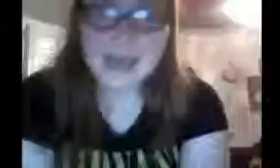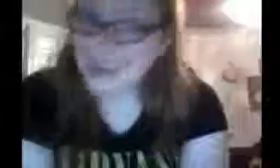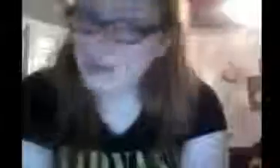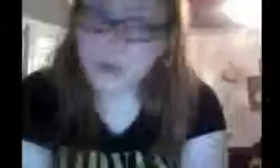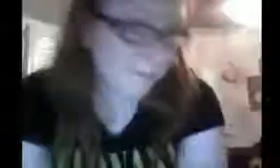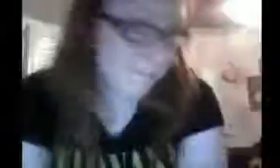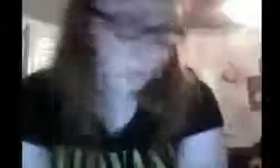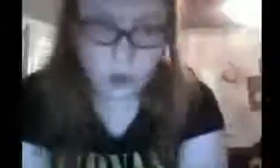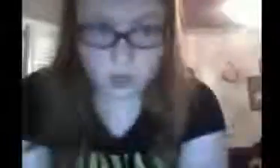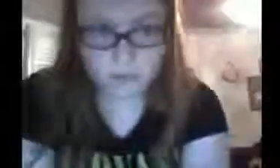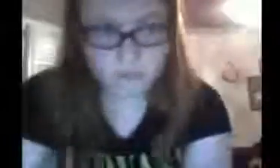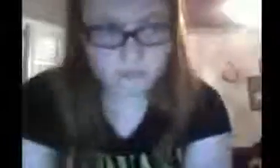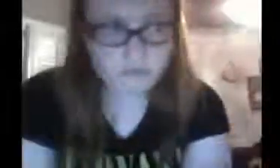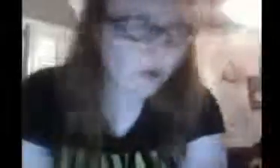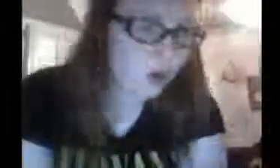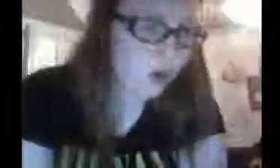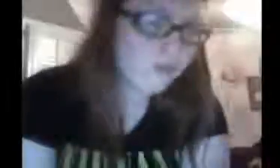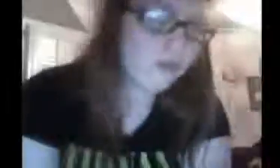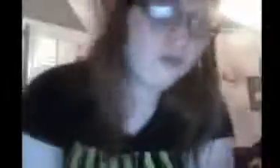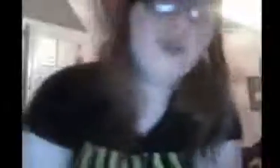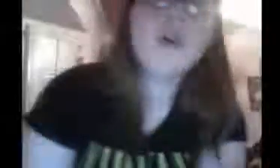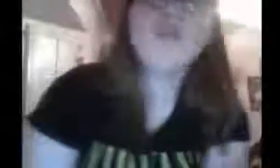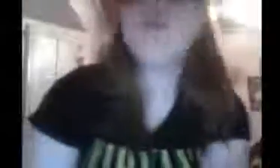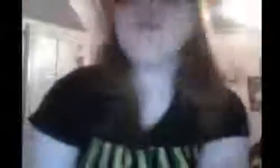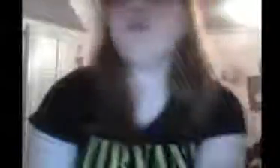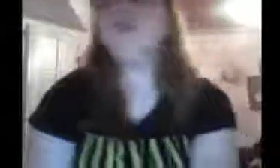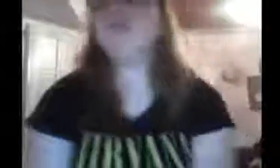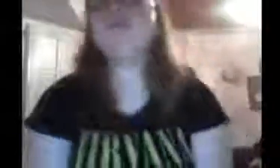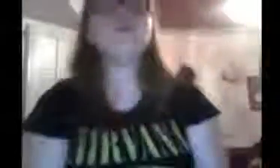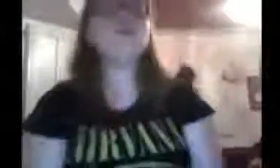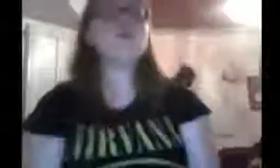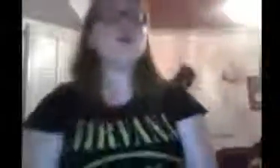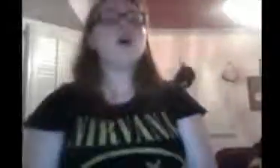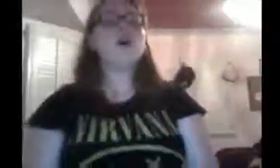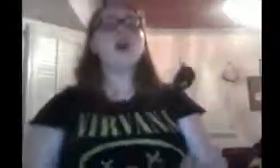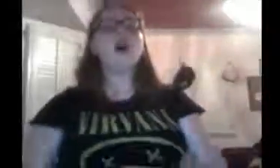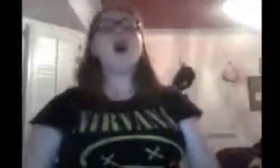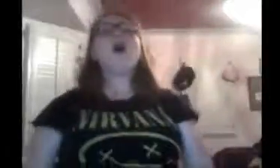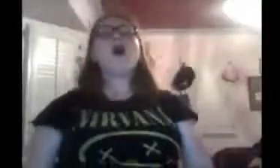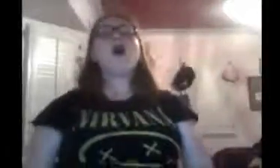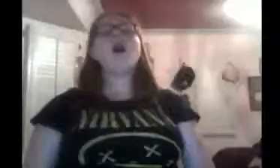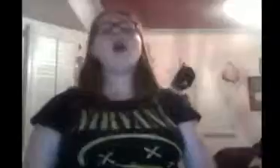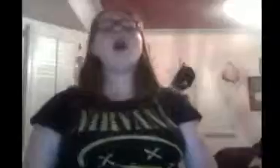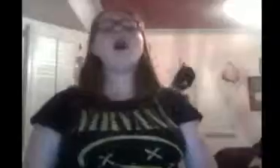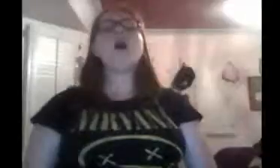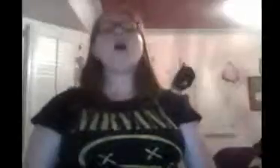Now, number four. Four, four, four, four, four.